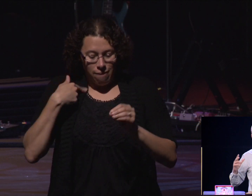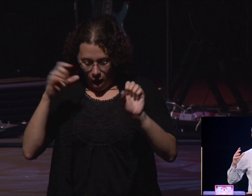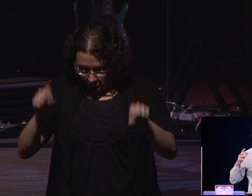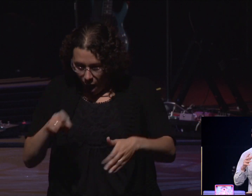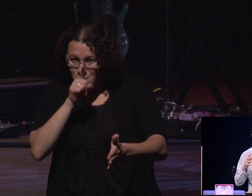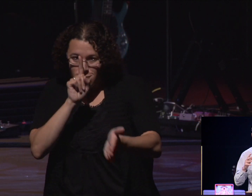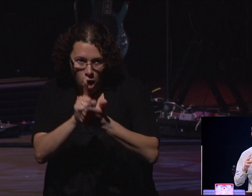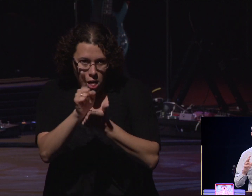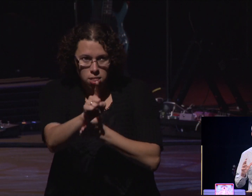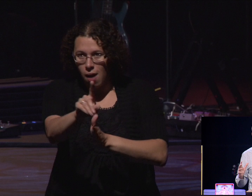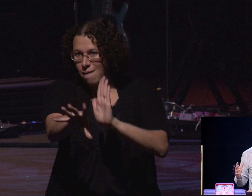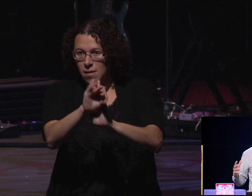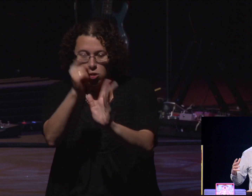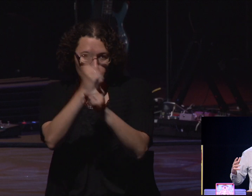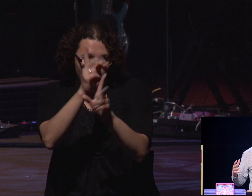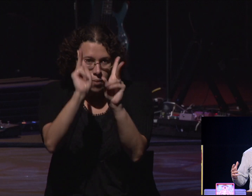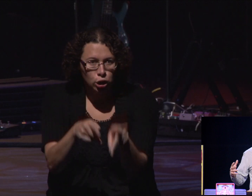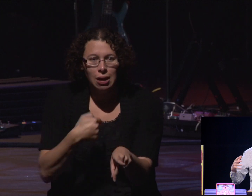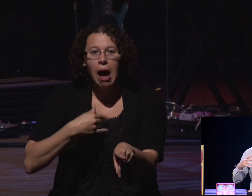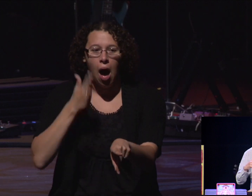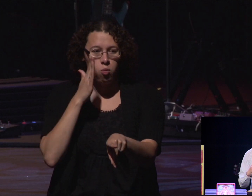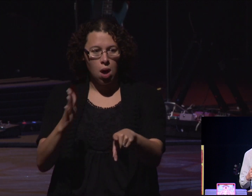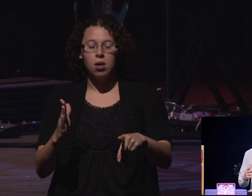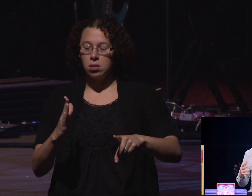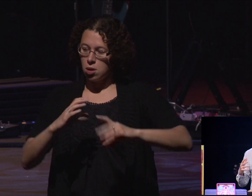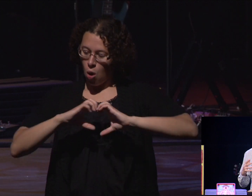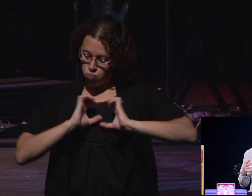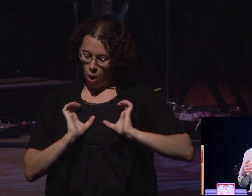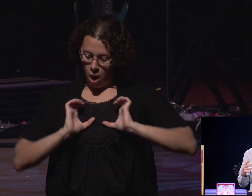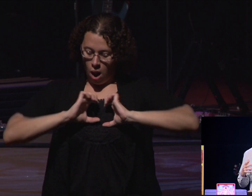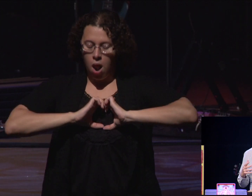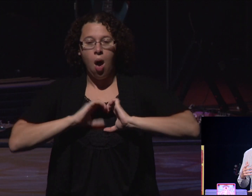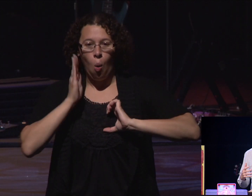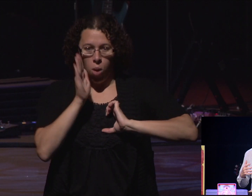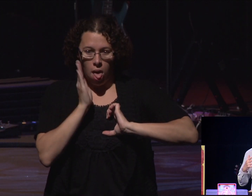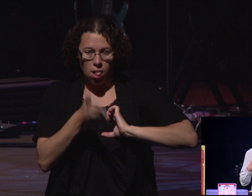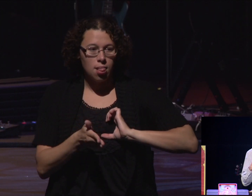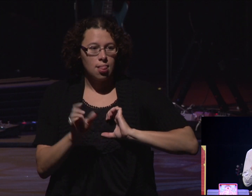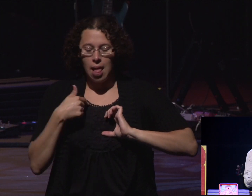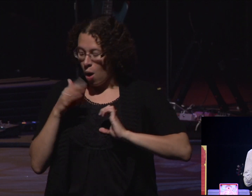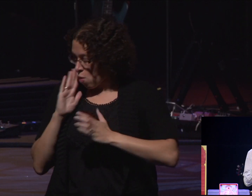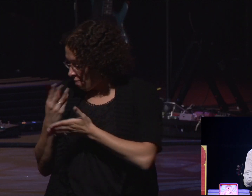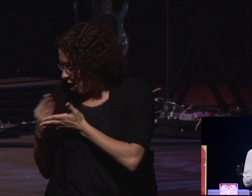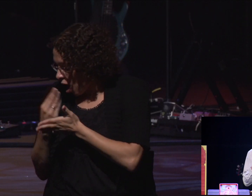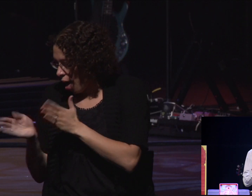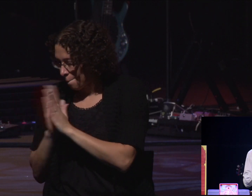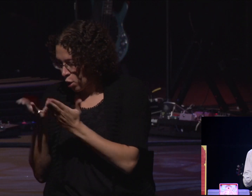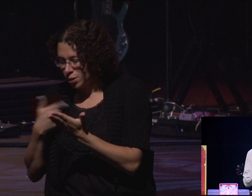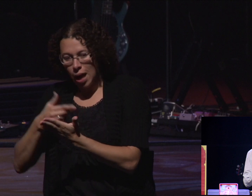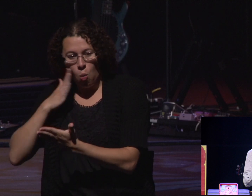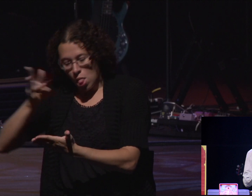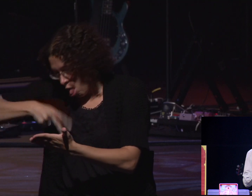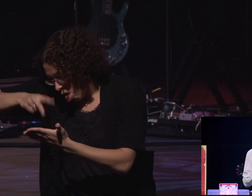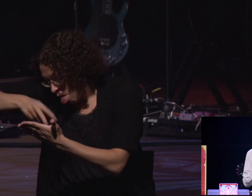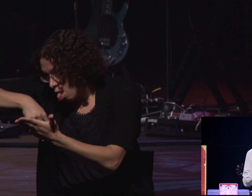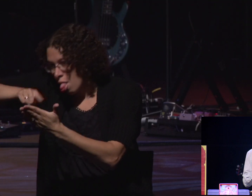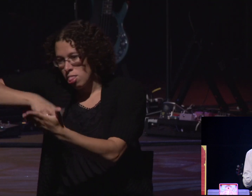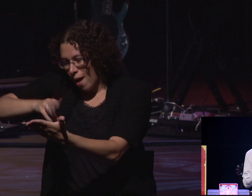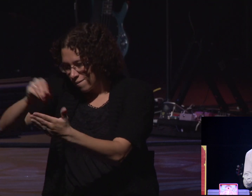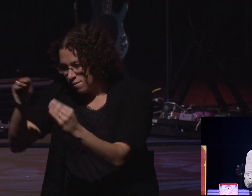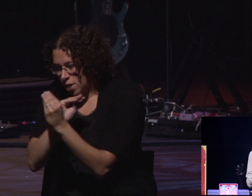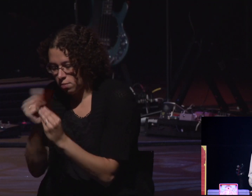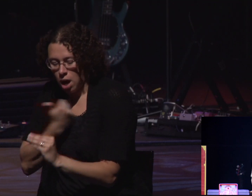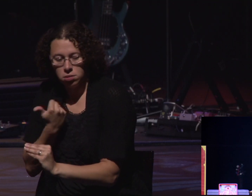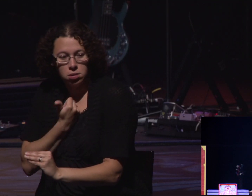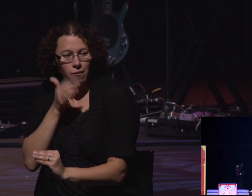then my broken heart's going to be fixed. And we think if I can do all this stuff, we buy all these self-help books thinking I can fix myself. We